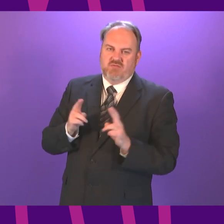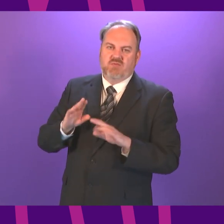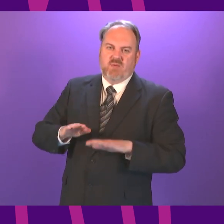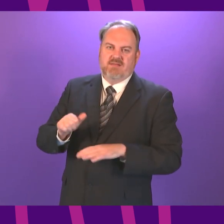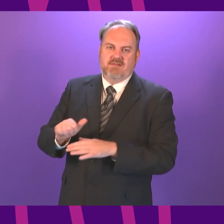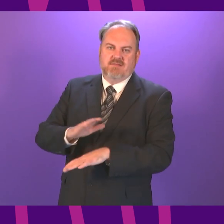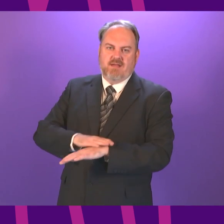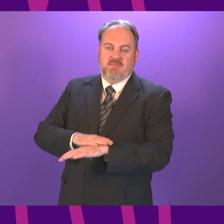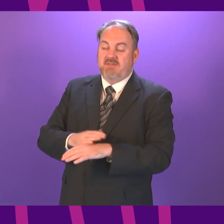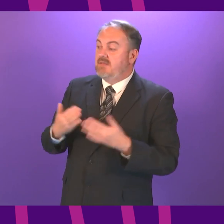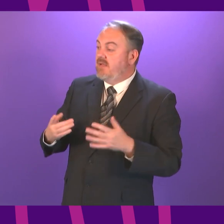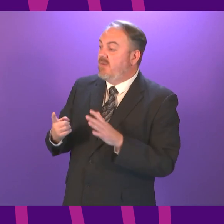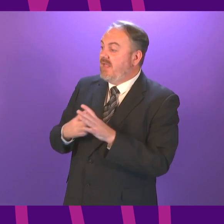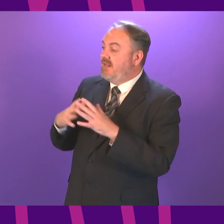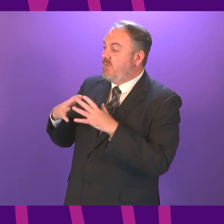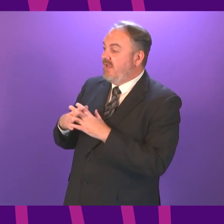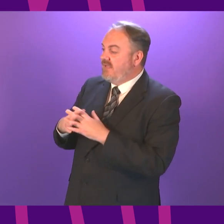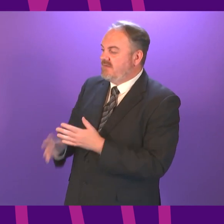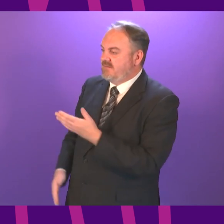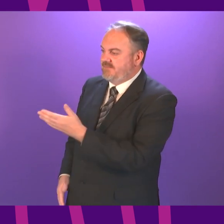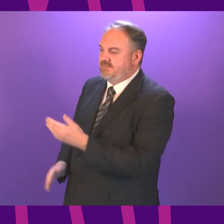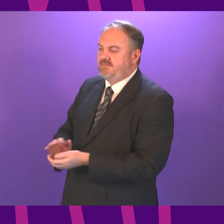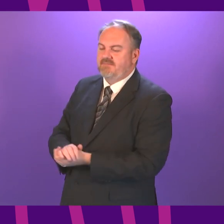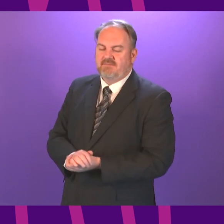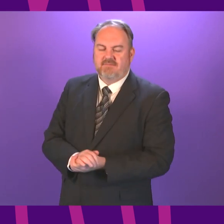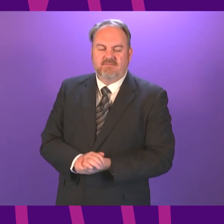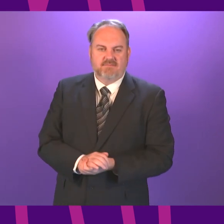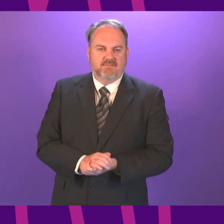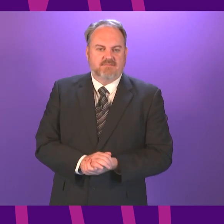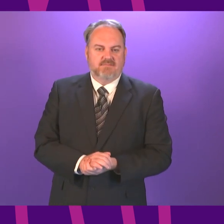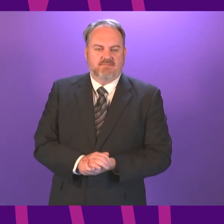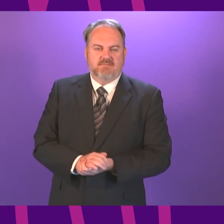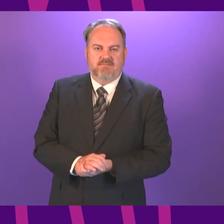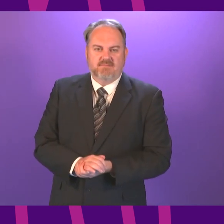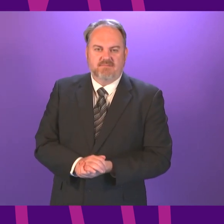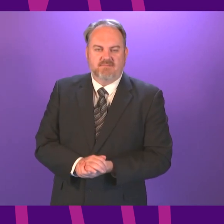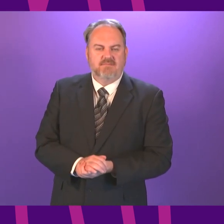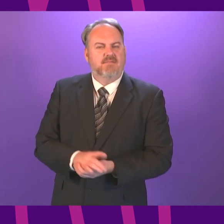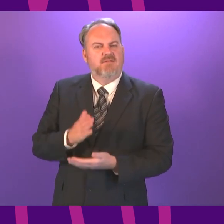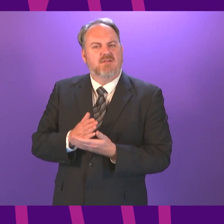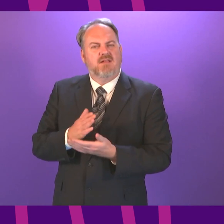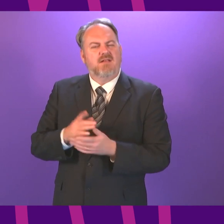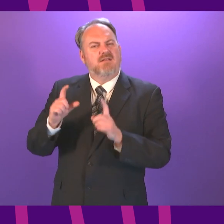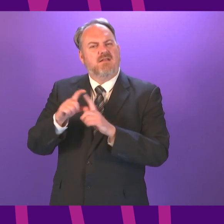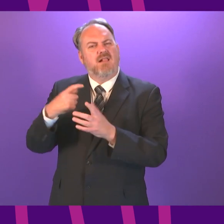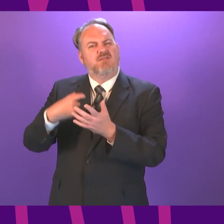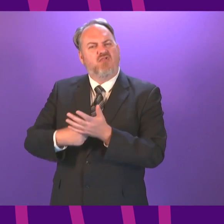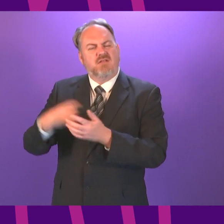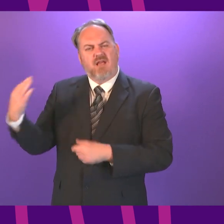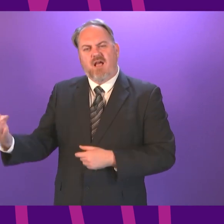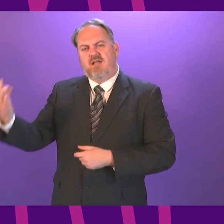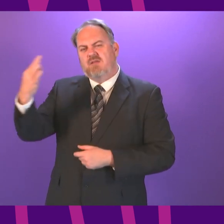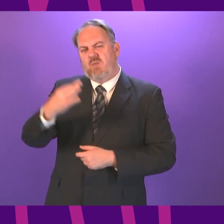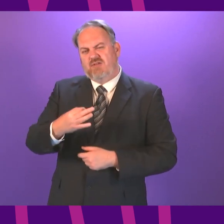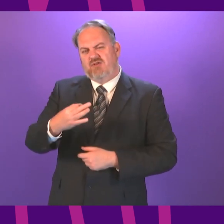Annie Wells to be followed by Neil Gray thank you presiding officer we didn't hear an answer to Douglas Rossi's earlier question